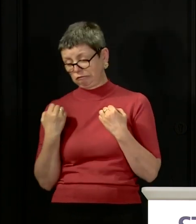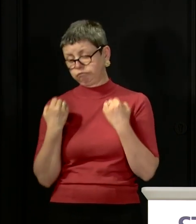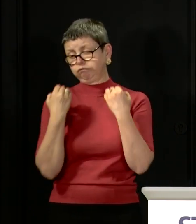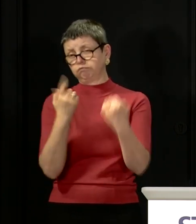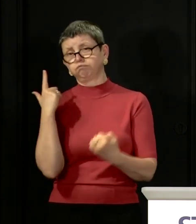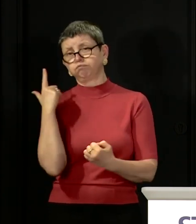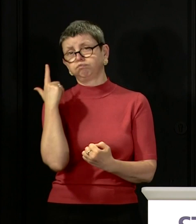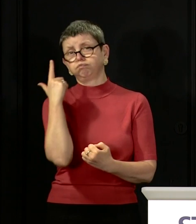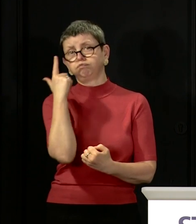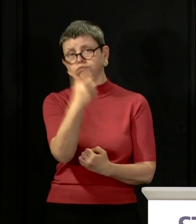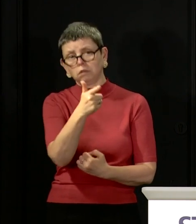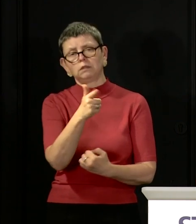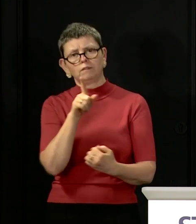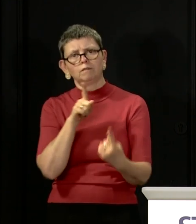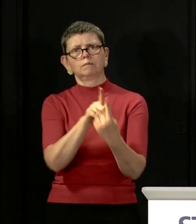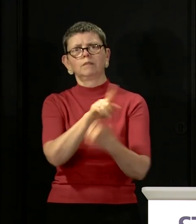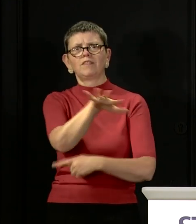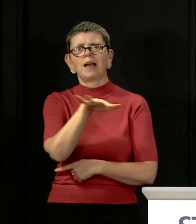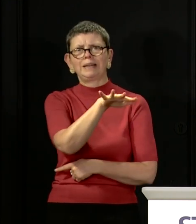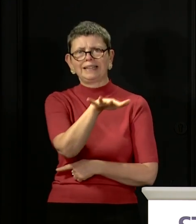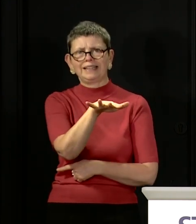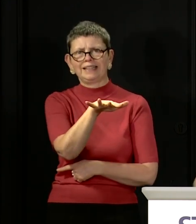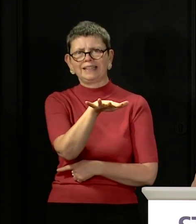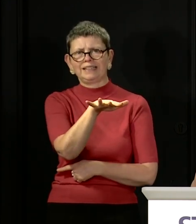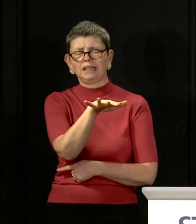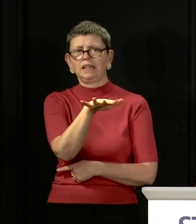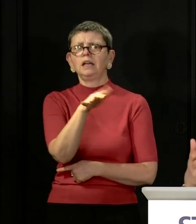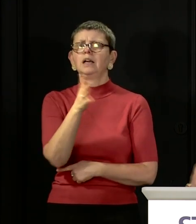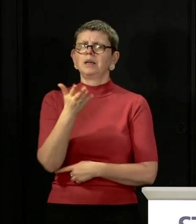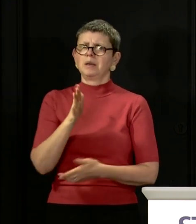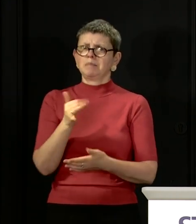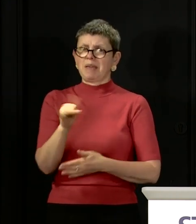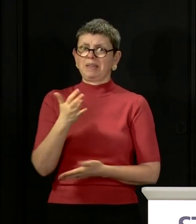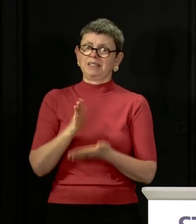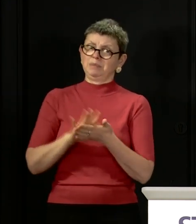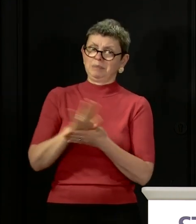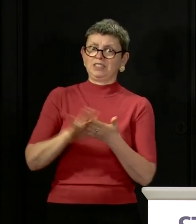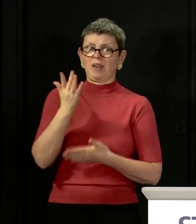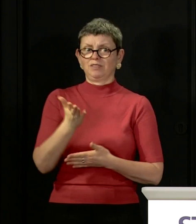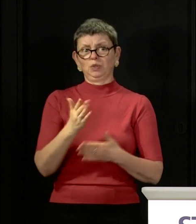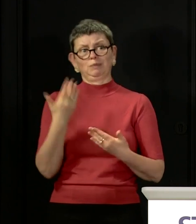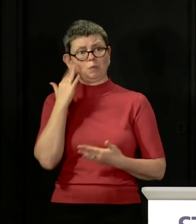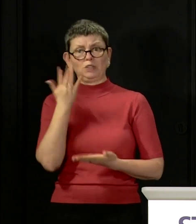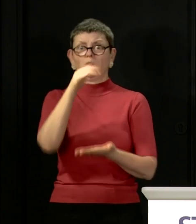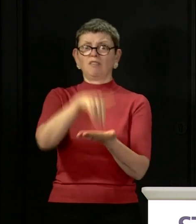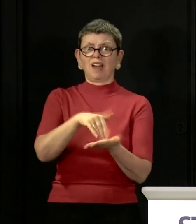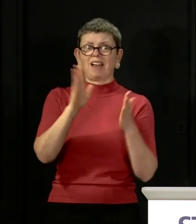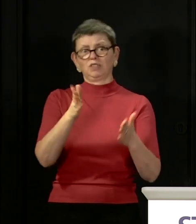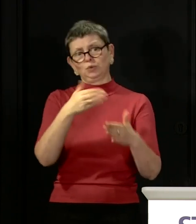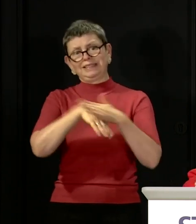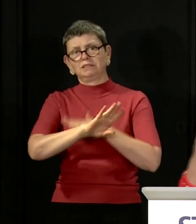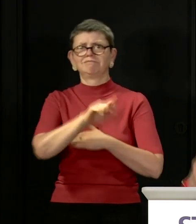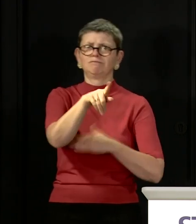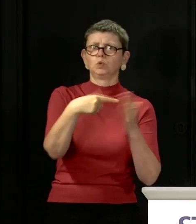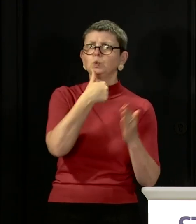a relative outside you're more likely to perhaps go inside the house to for example use the bathroom and